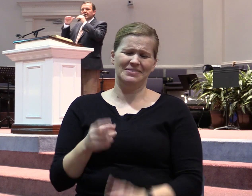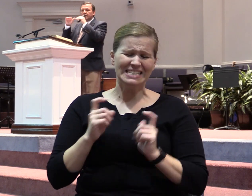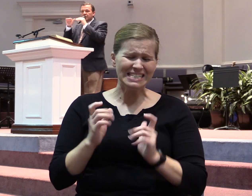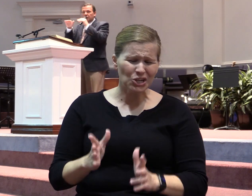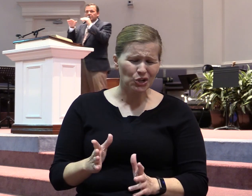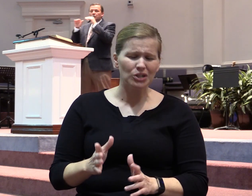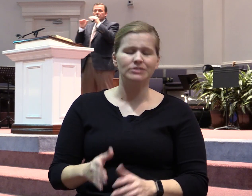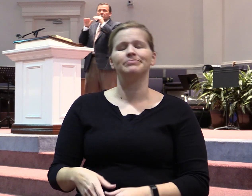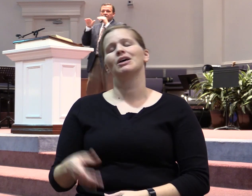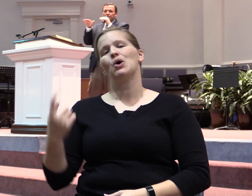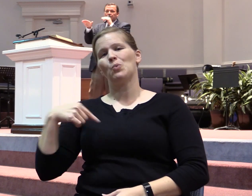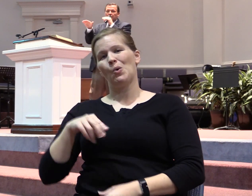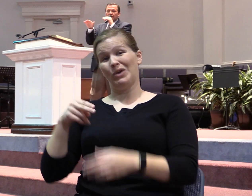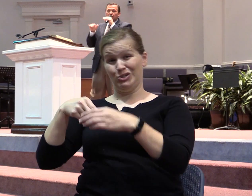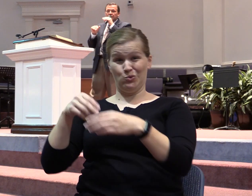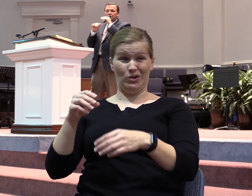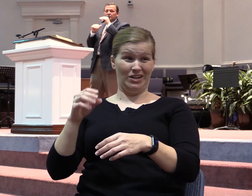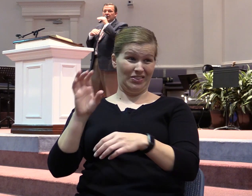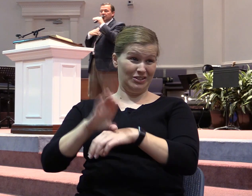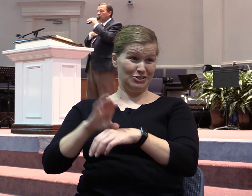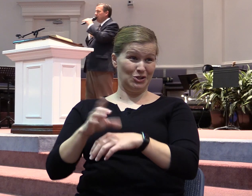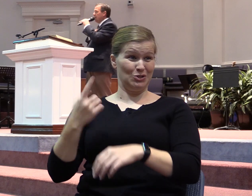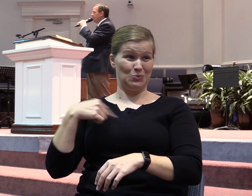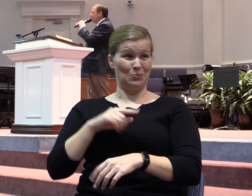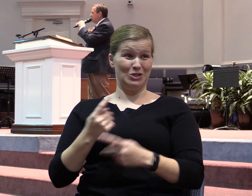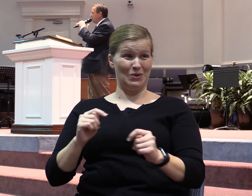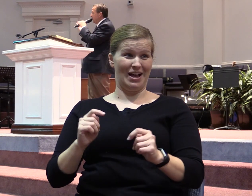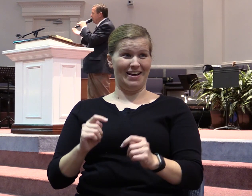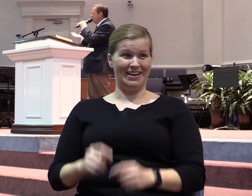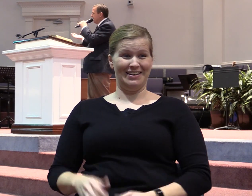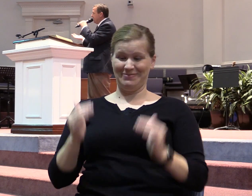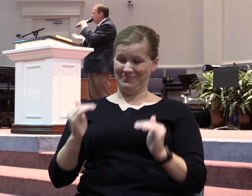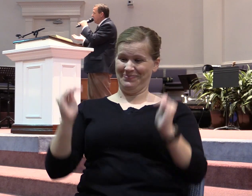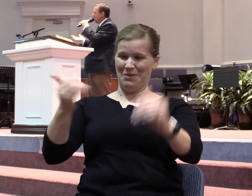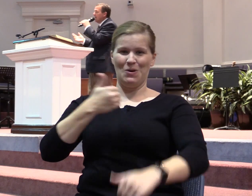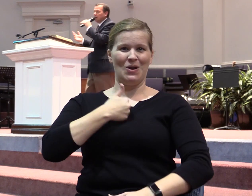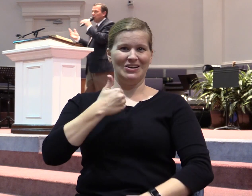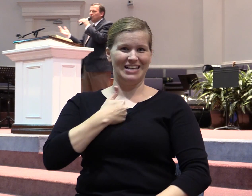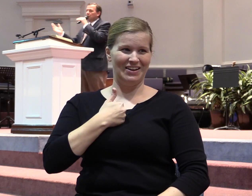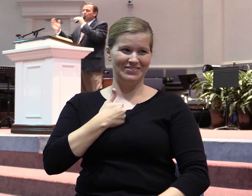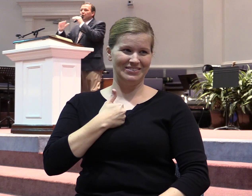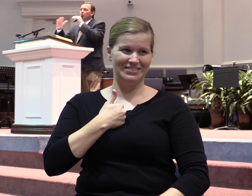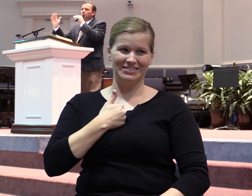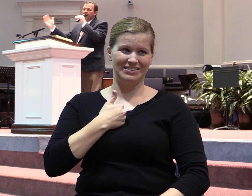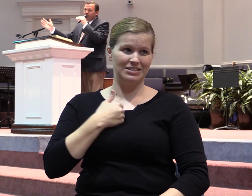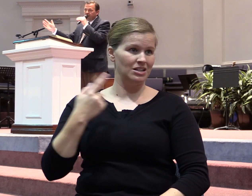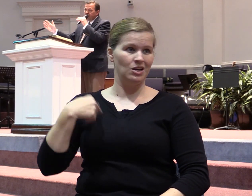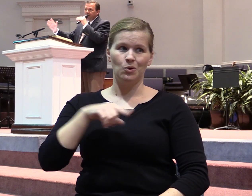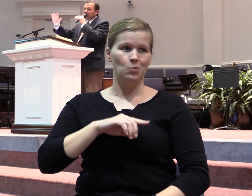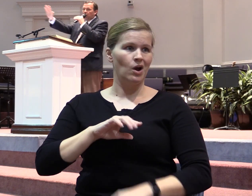get in the church and we start self-promoting and we start trying to worry about us more than we do the kingdom of God, we're no better than the